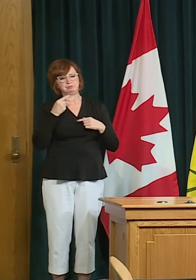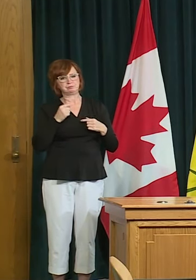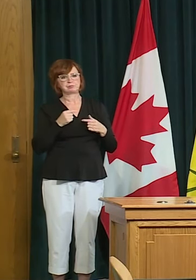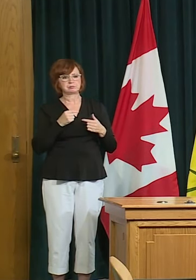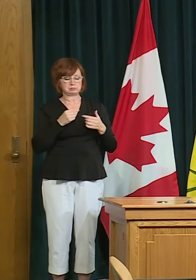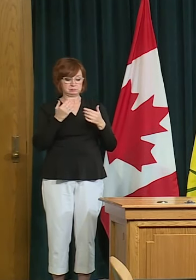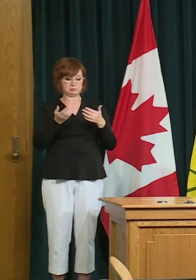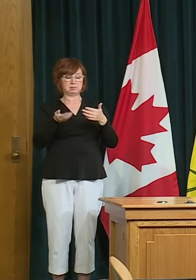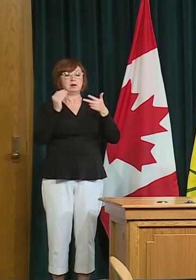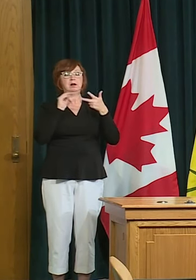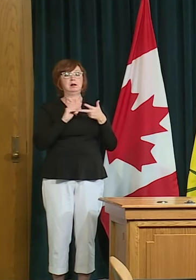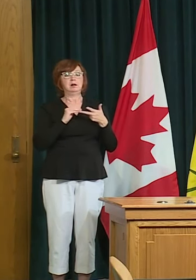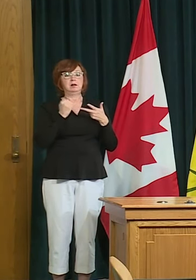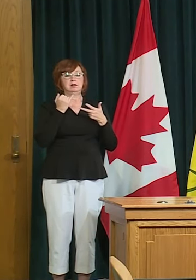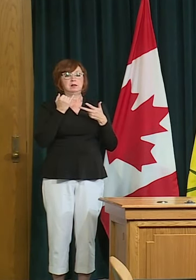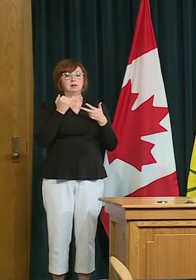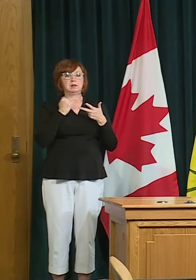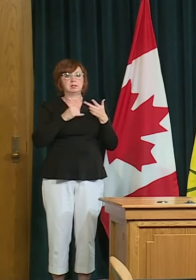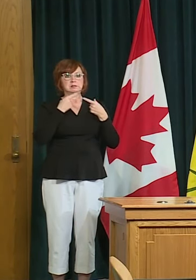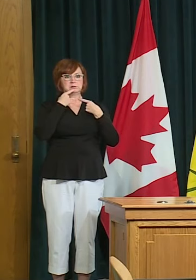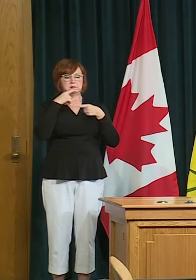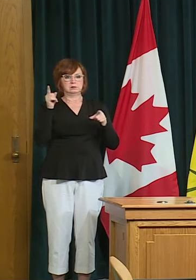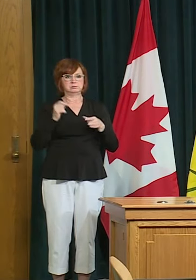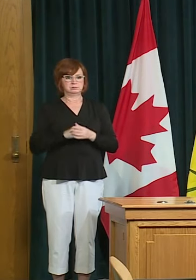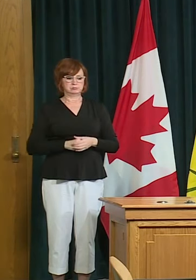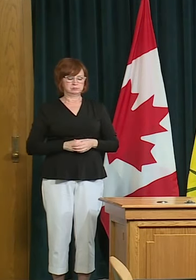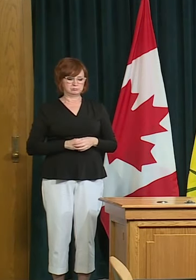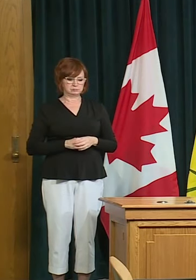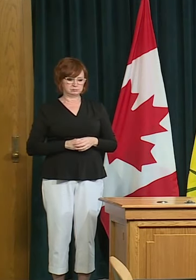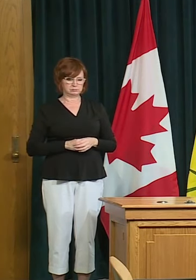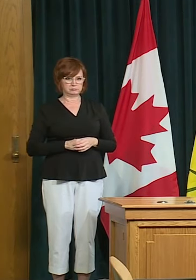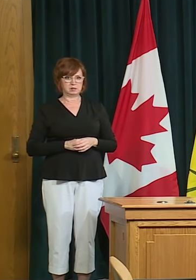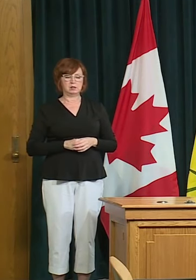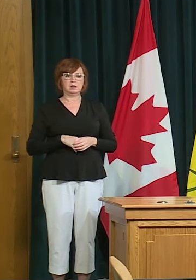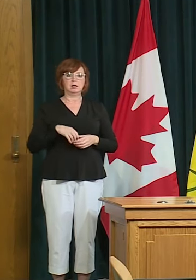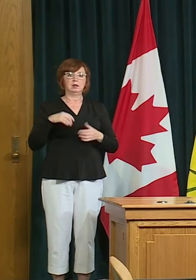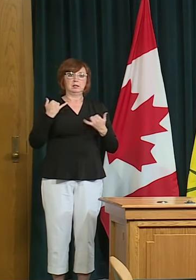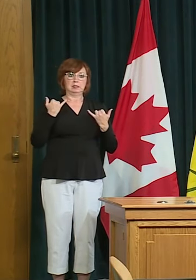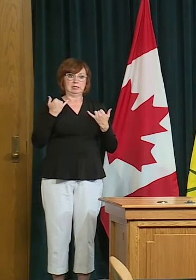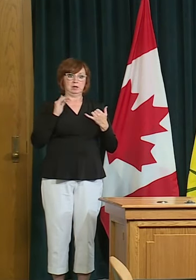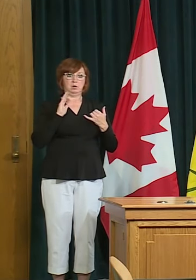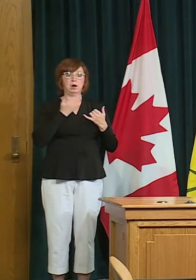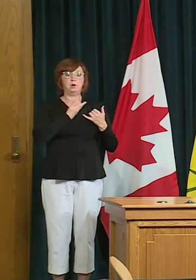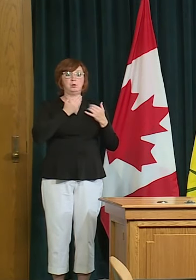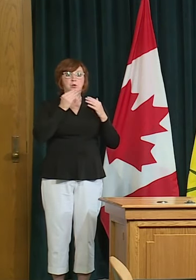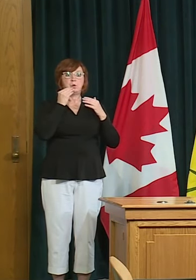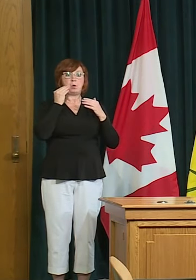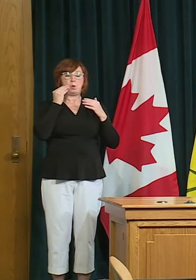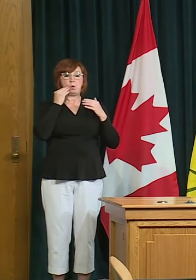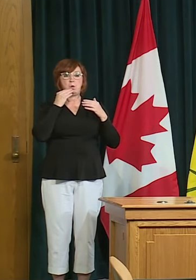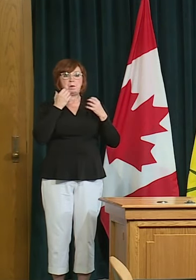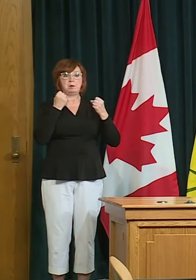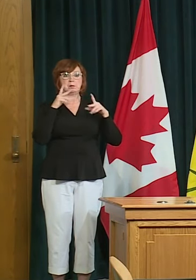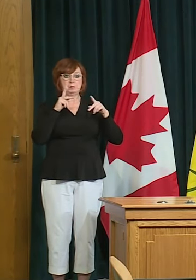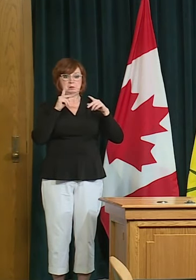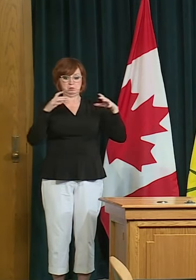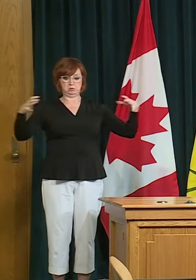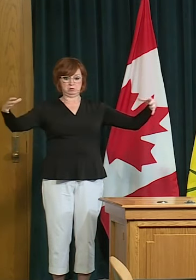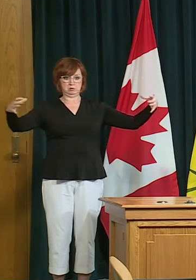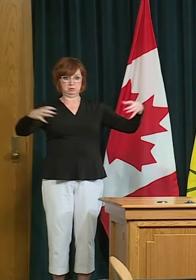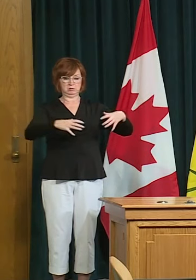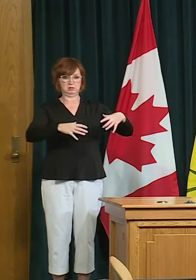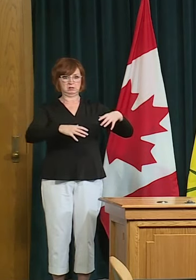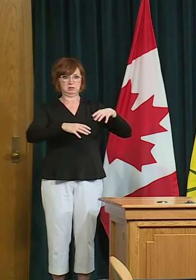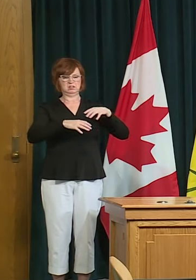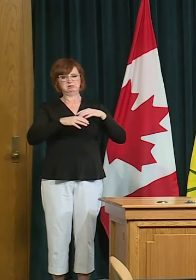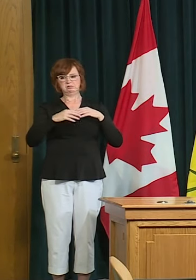gatherings in you know meeting within our virtual bubble which now may include three to five households three to five friends you know it's